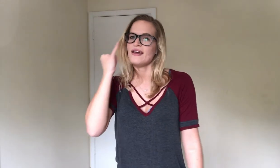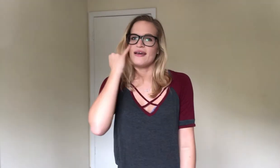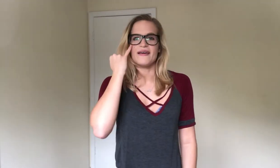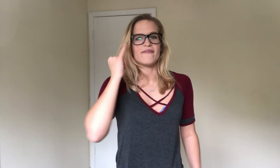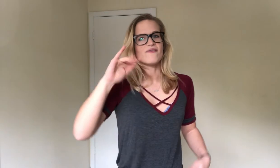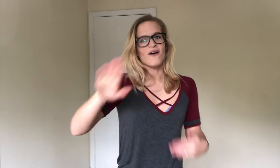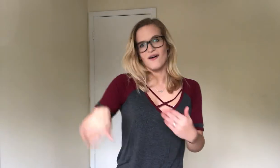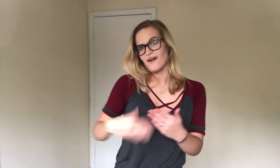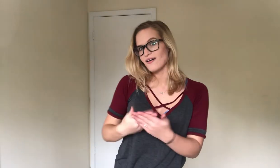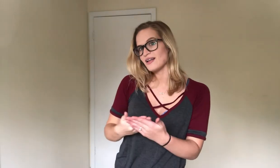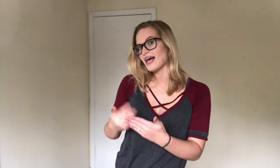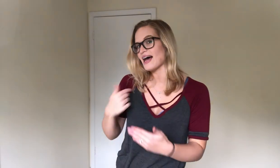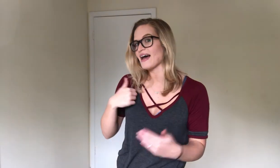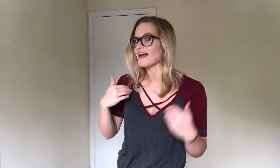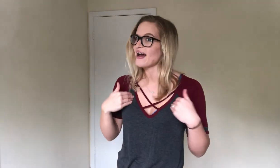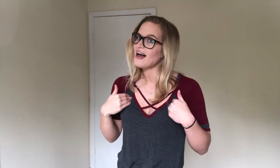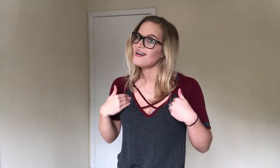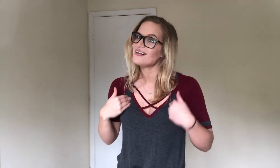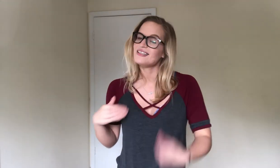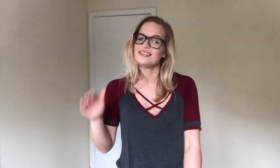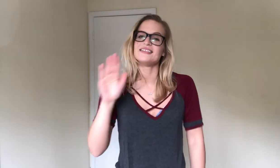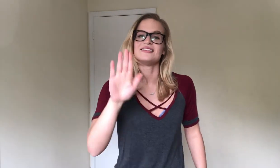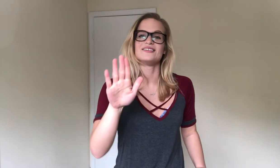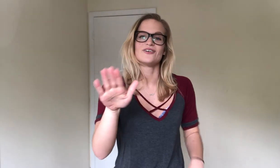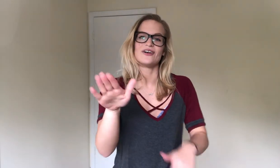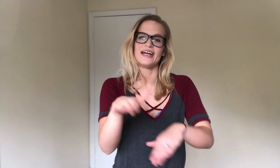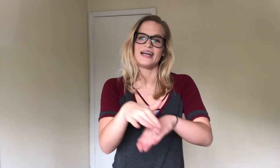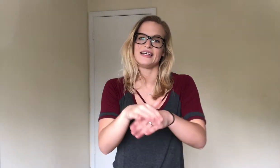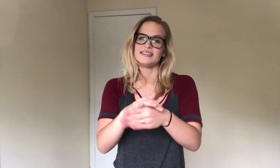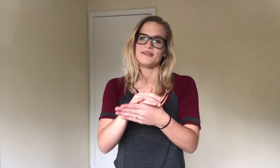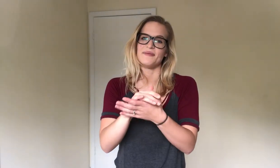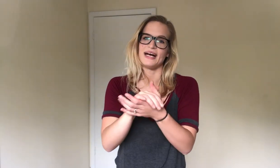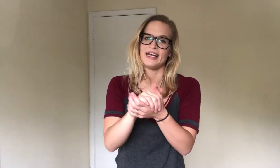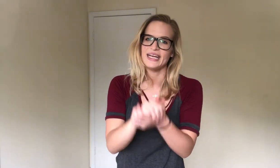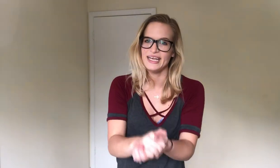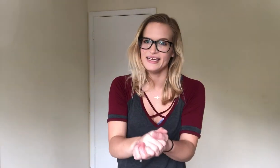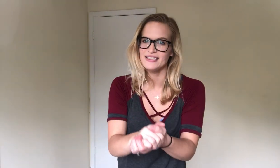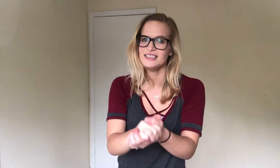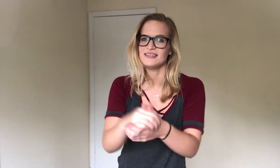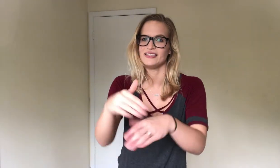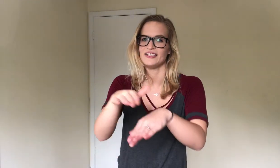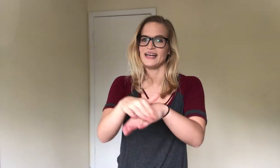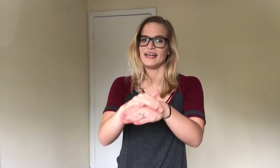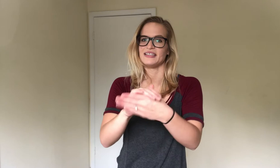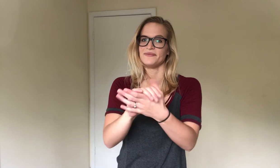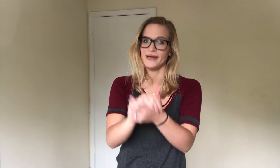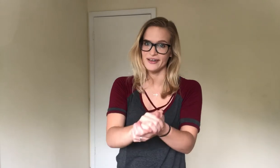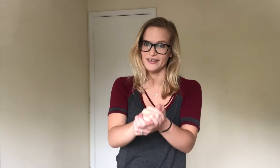If all I got. Is your hand in my hand. Your hand in marriage.